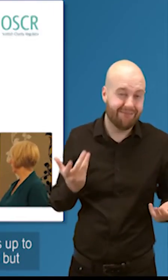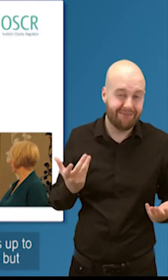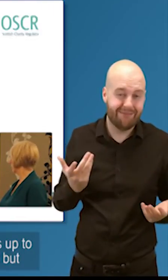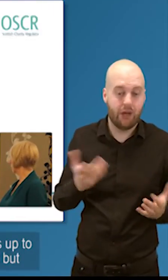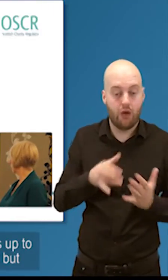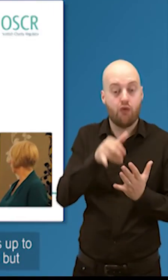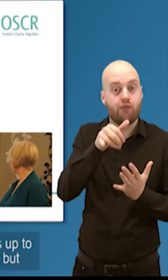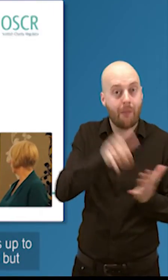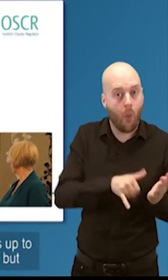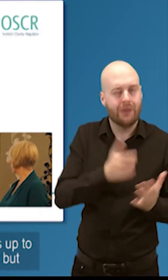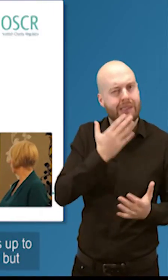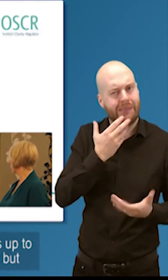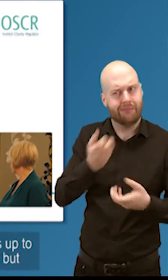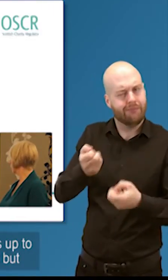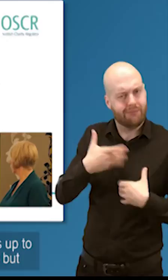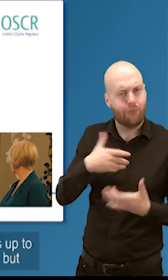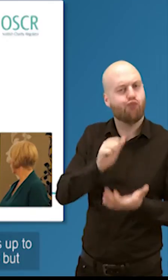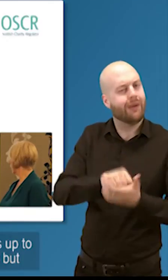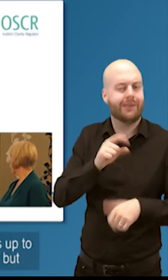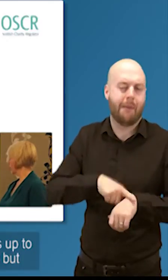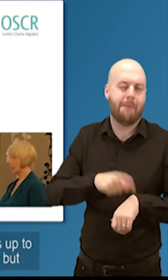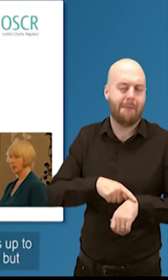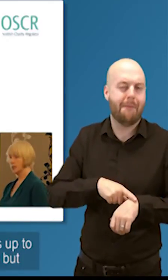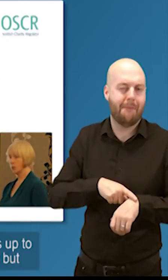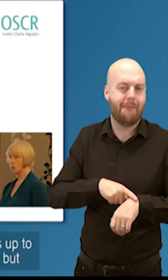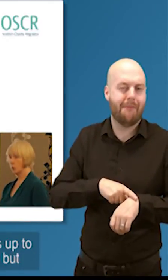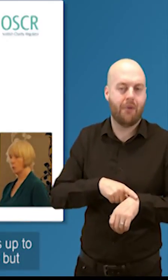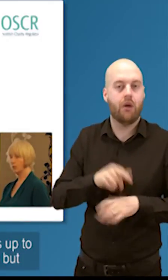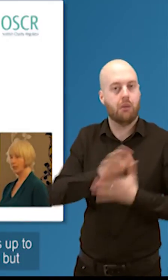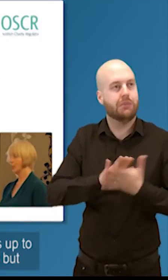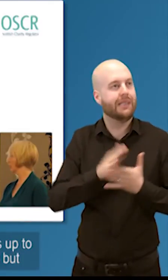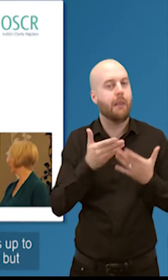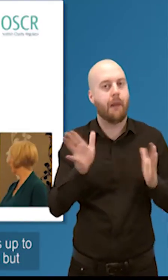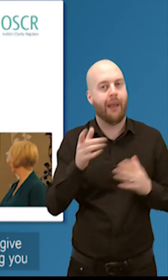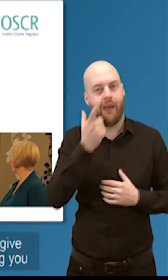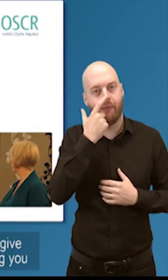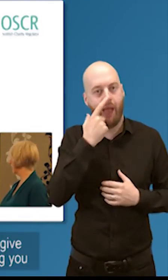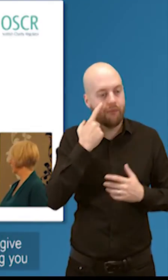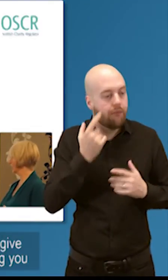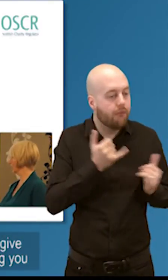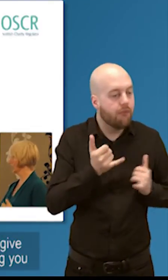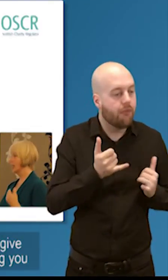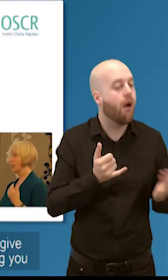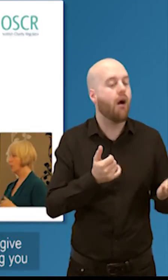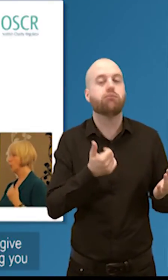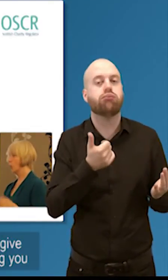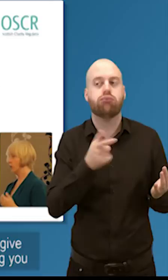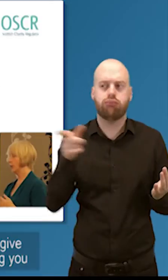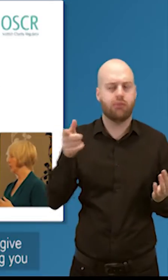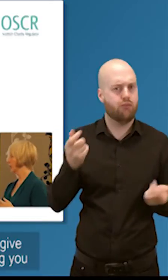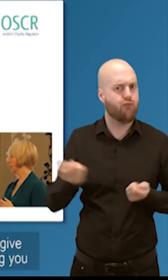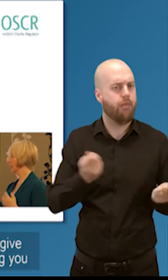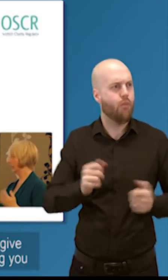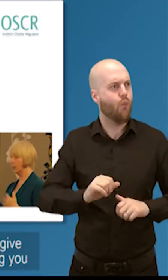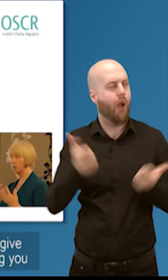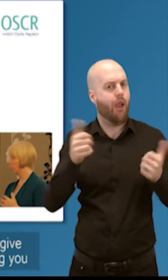make sure your registry register entry is up to date these things can seem small and pedantic but again it's things that if they're not